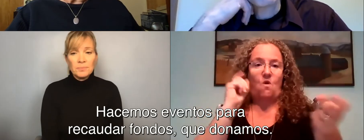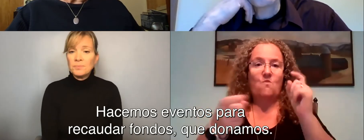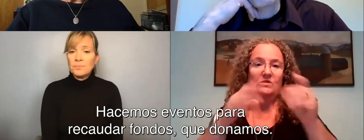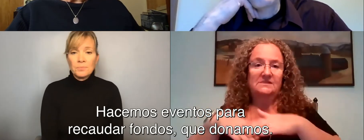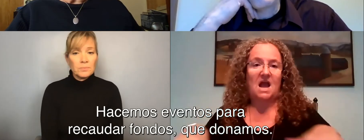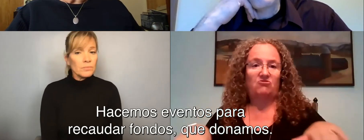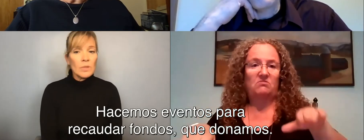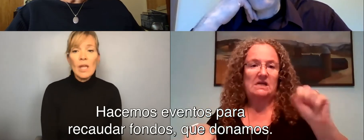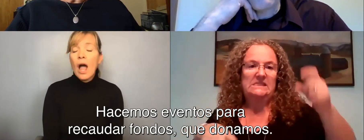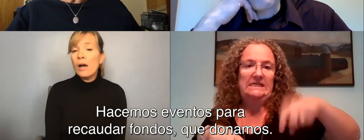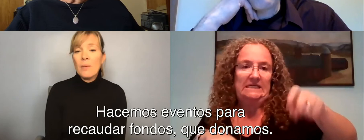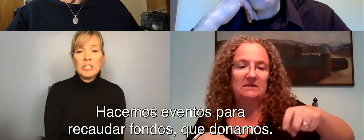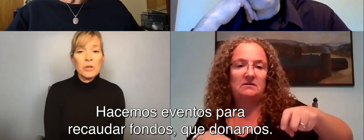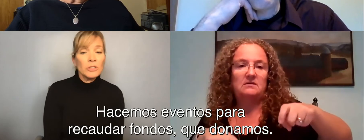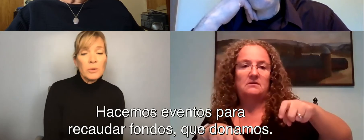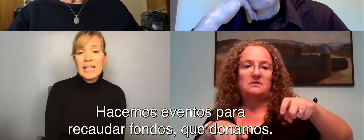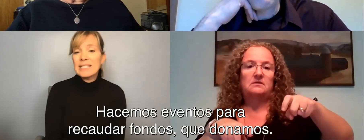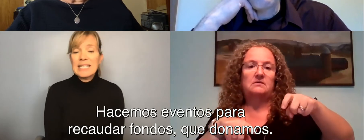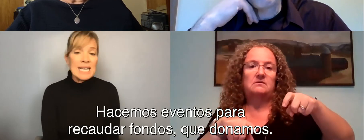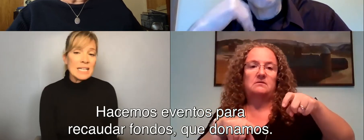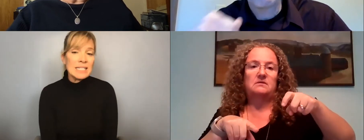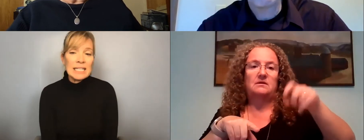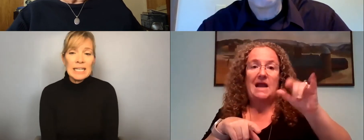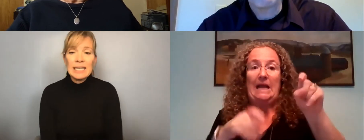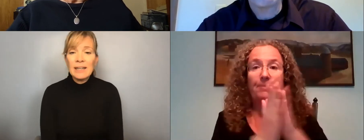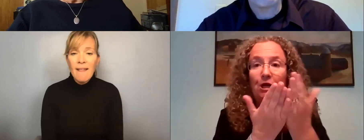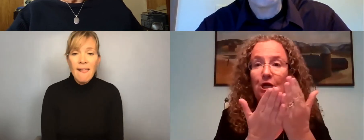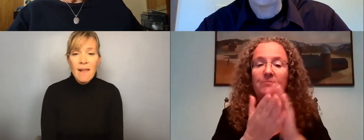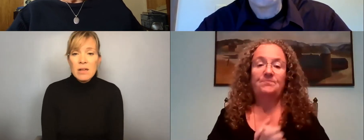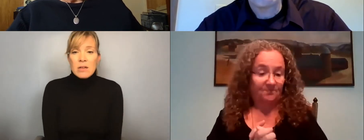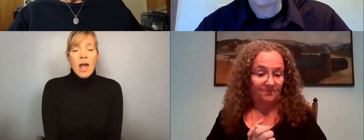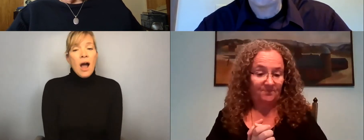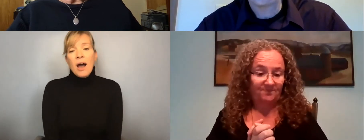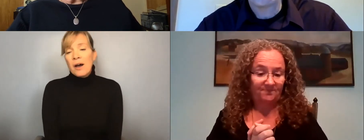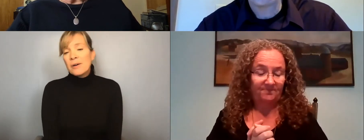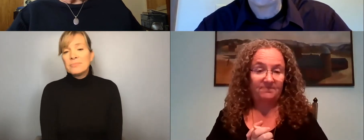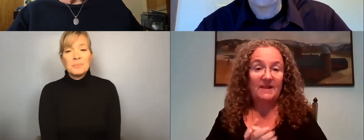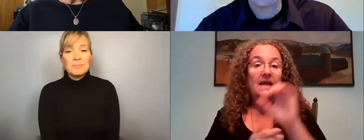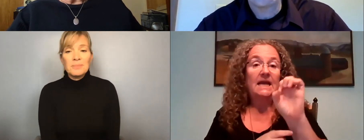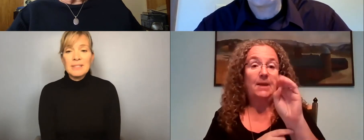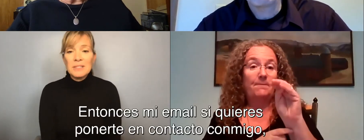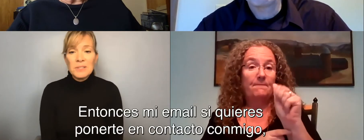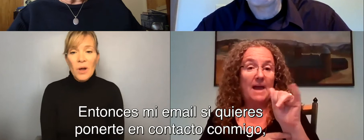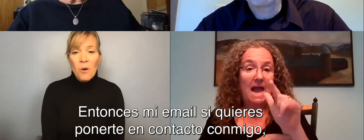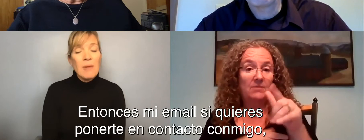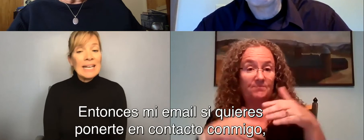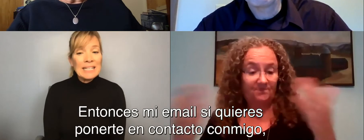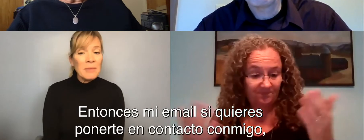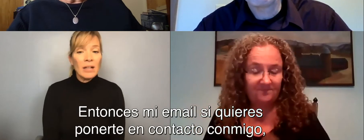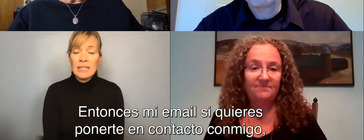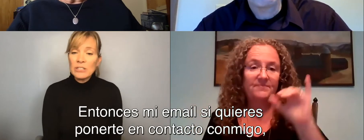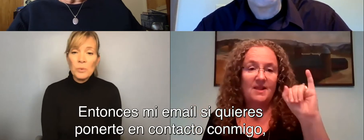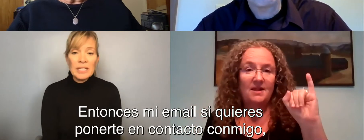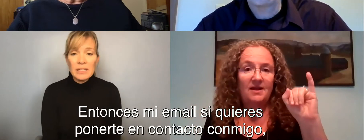that we donate to kids in need. Um, so my